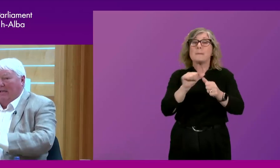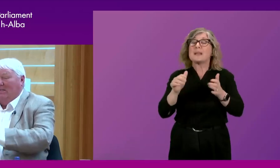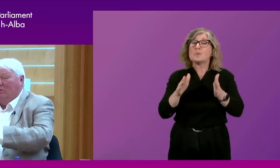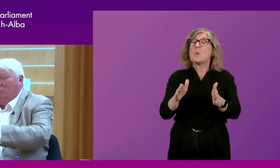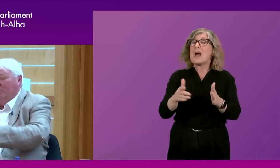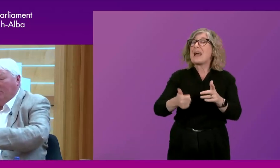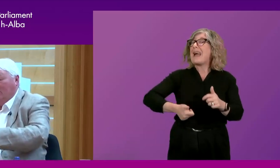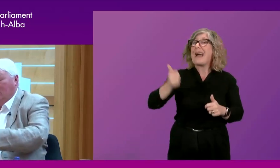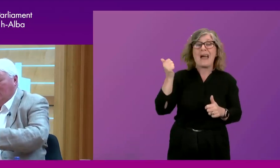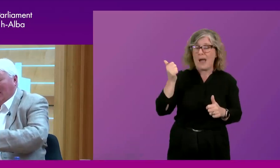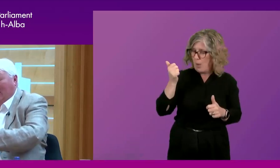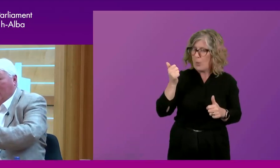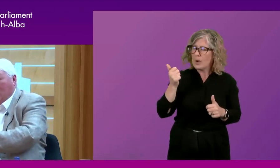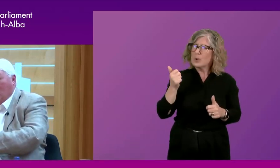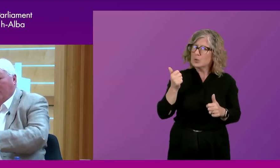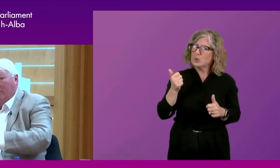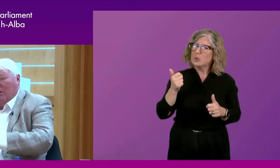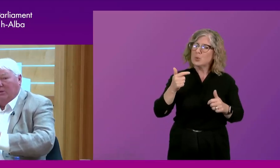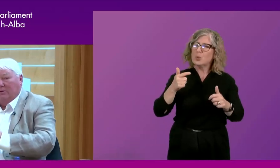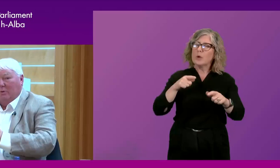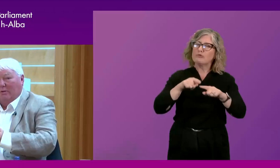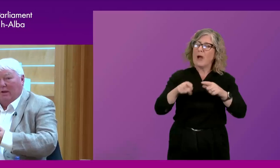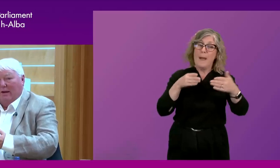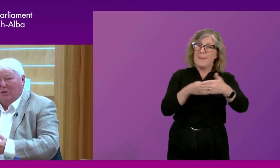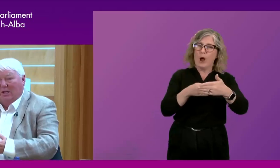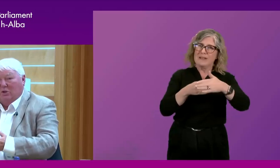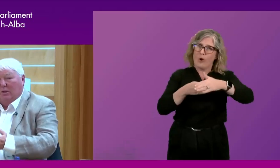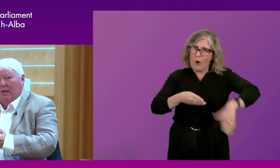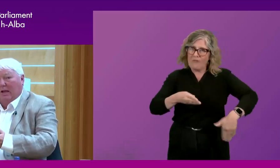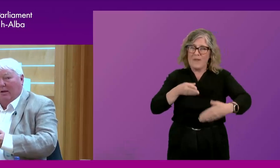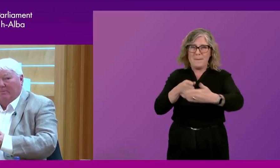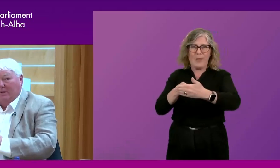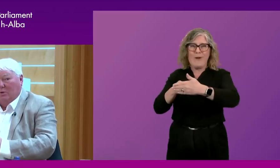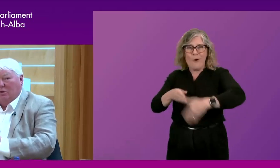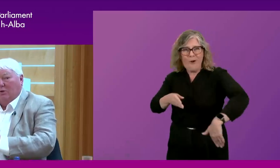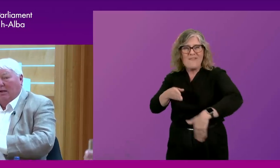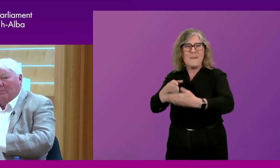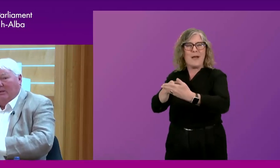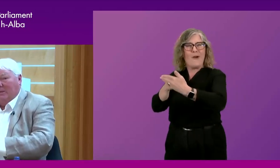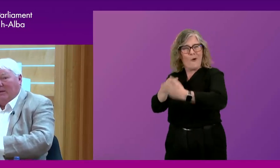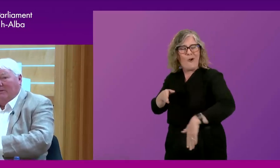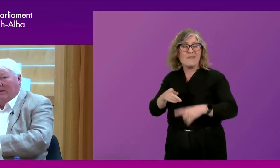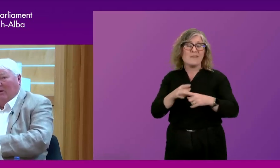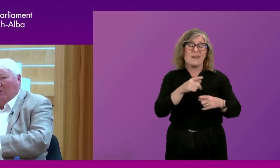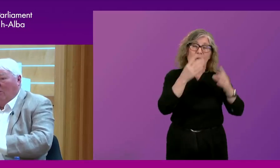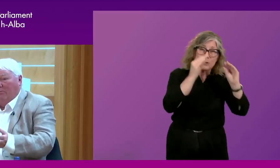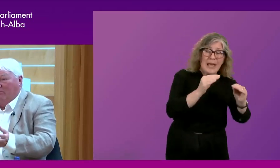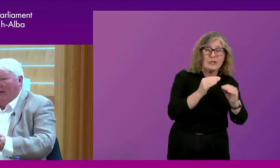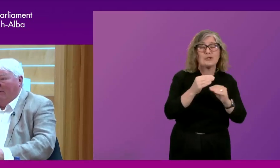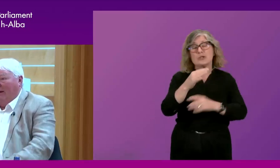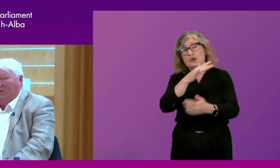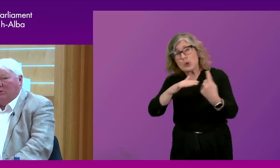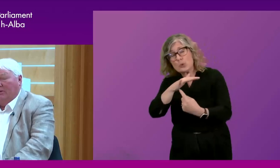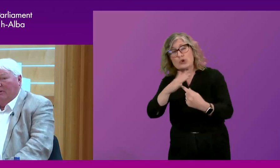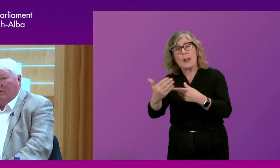that is to, to, to steadily remove the, the obstacles, whether they are educational, um, social, participatory, or, or